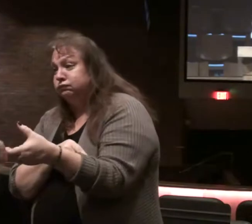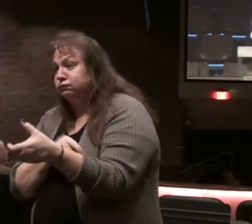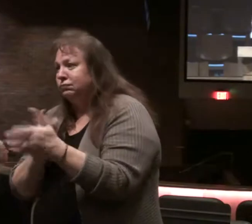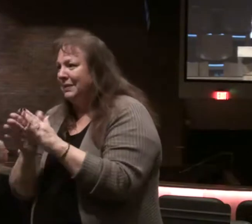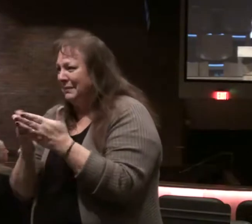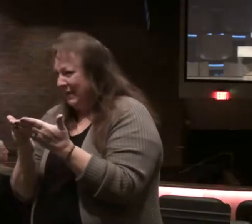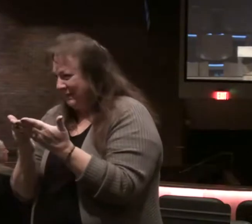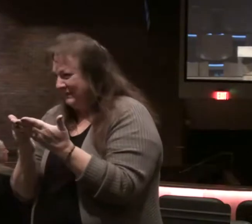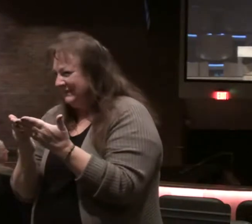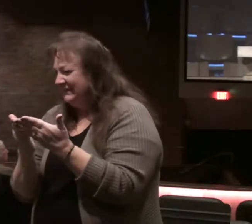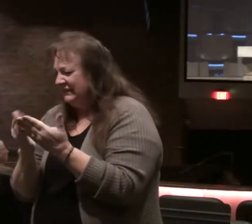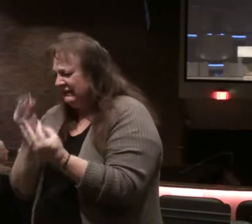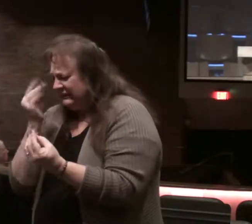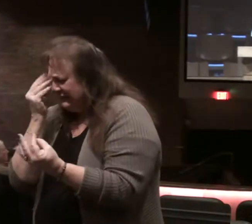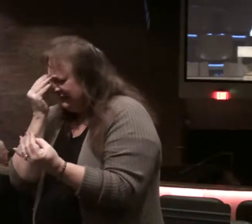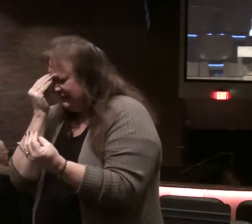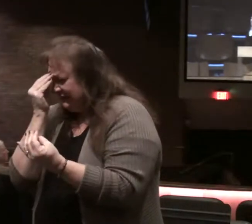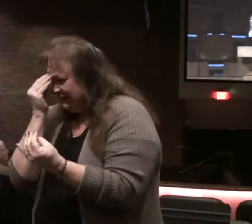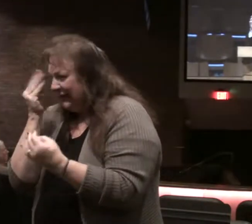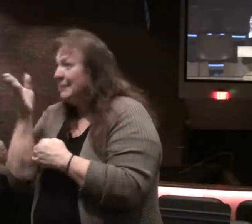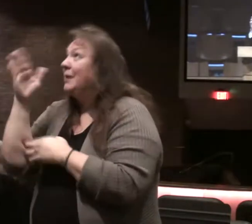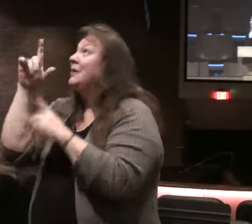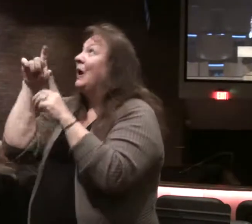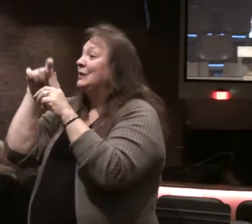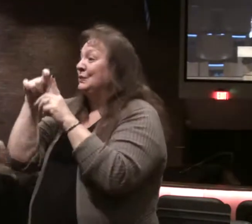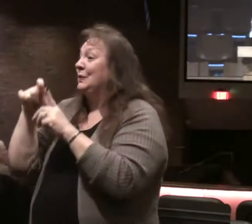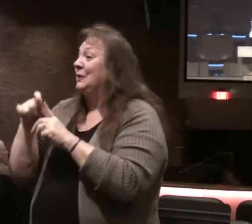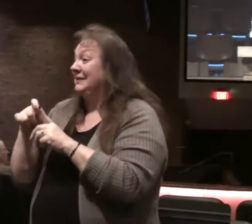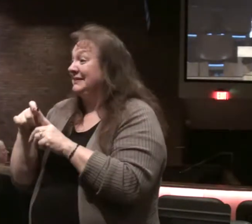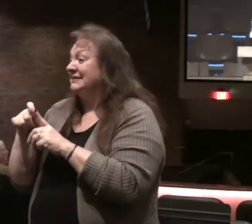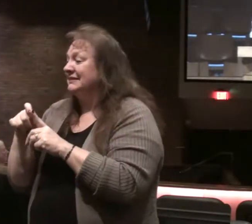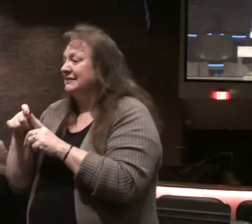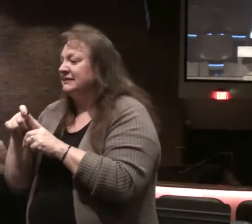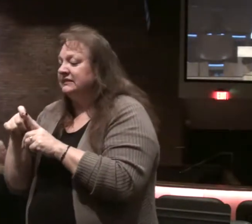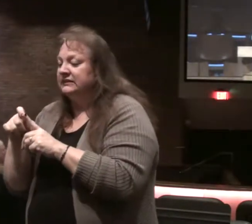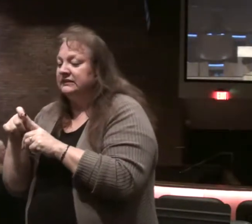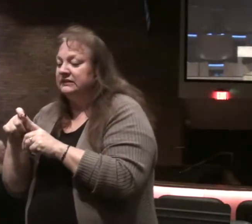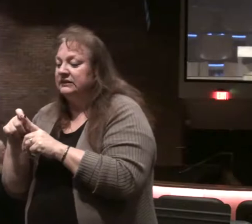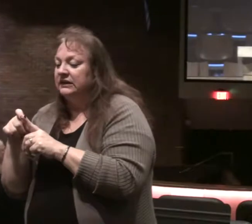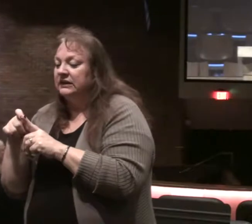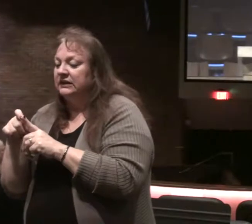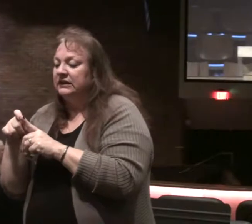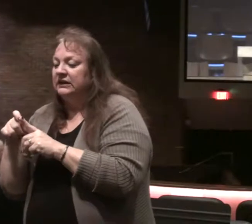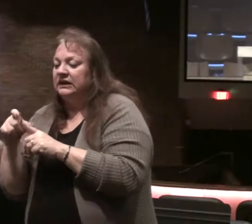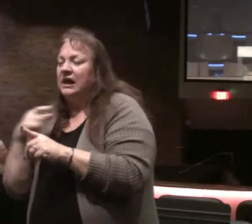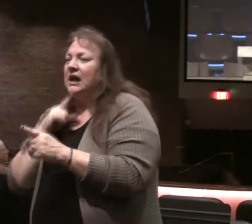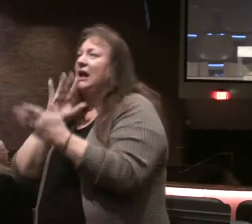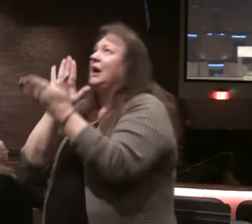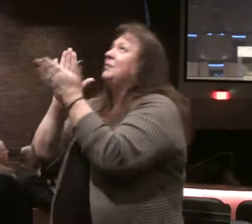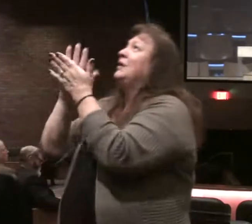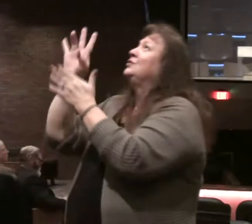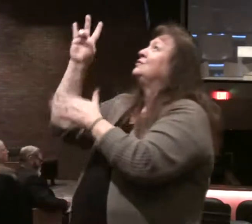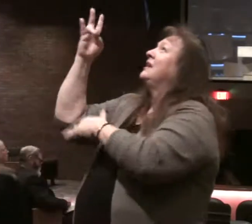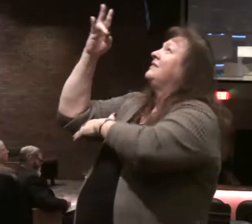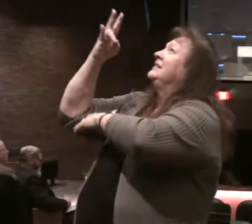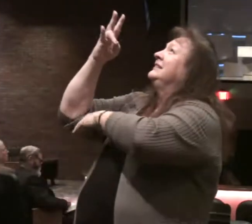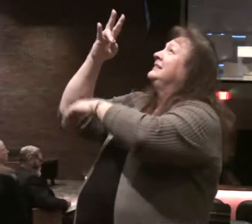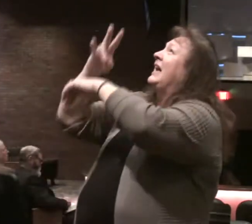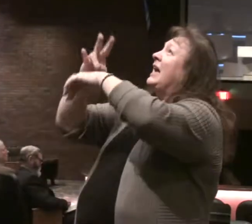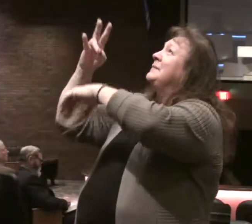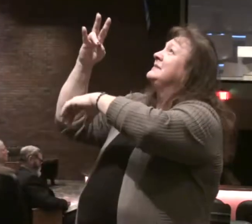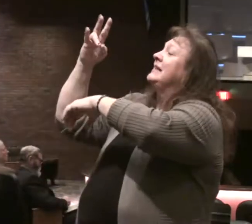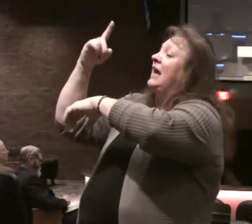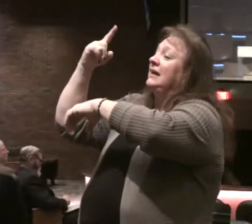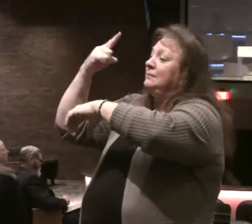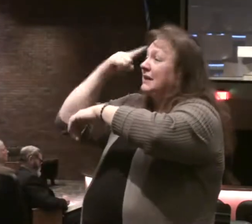in the whole Bible, a meditation on the word of God. Psalm 119 says, I praise you seven times a day because of your